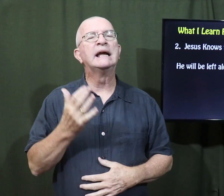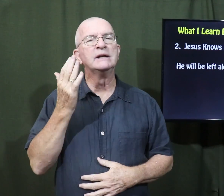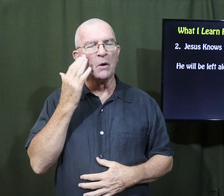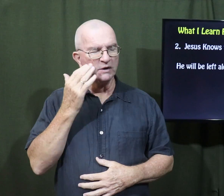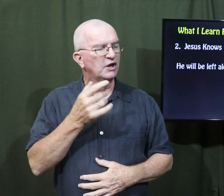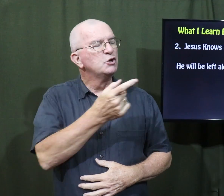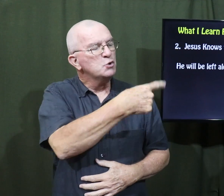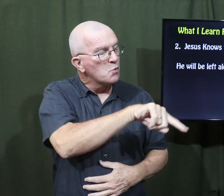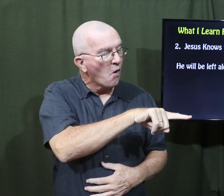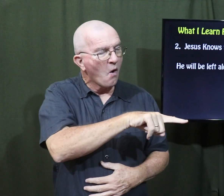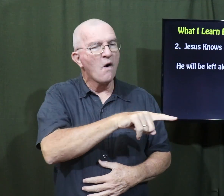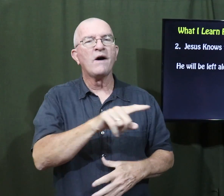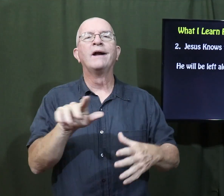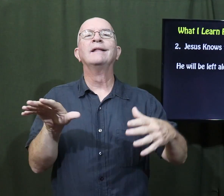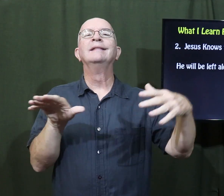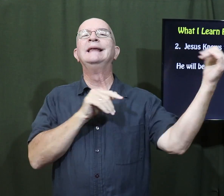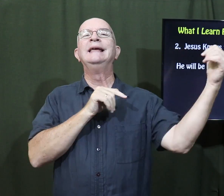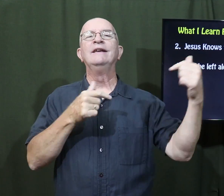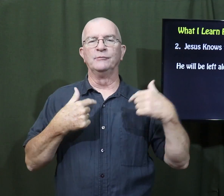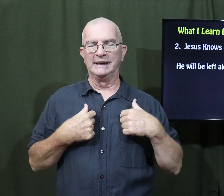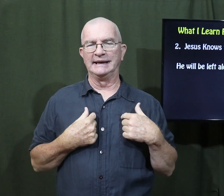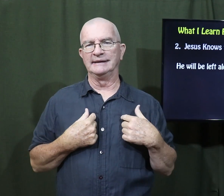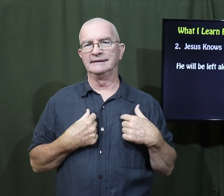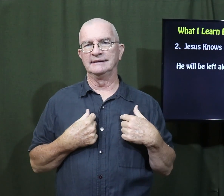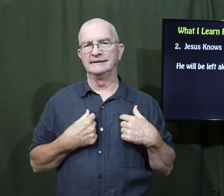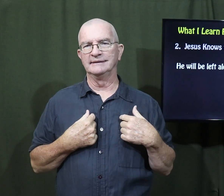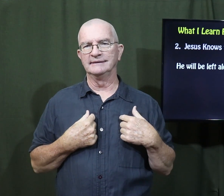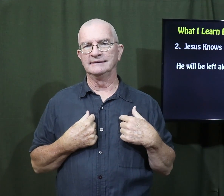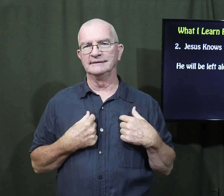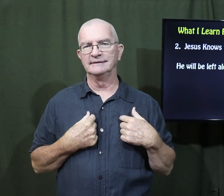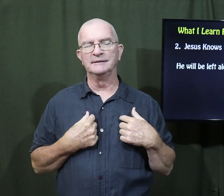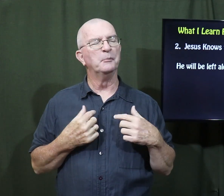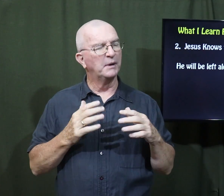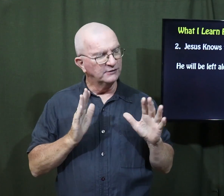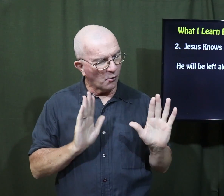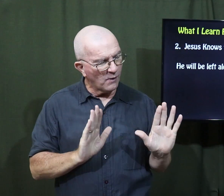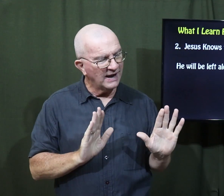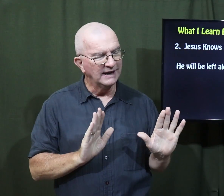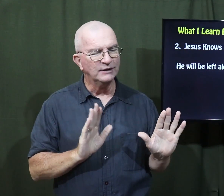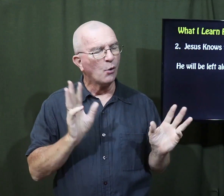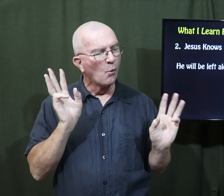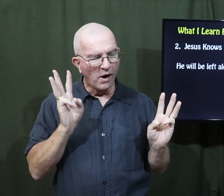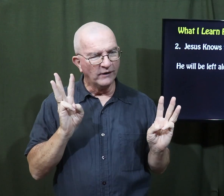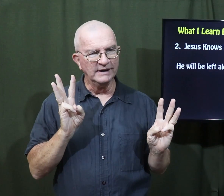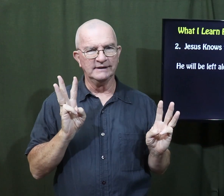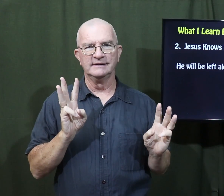doesn't yell at them. He knows they're all going to leave him. But don't worry.